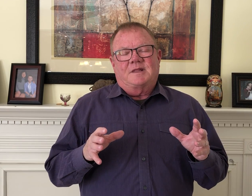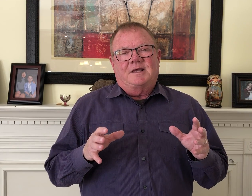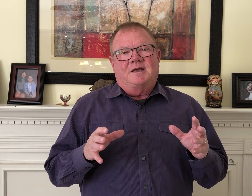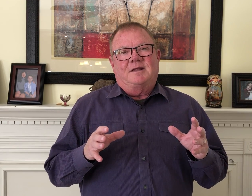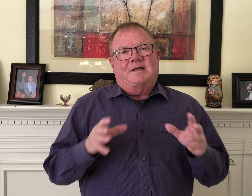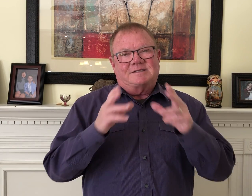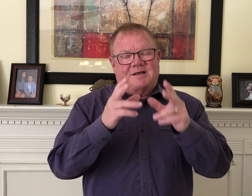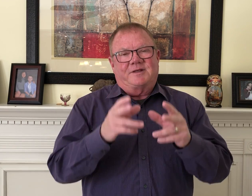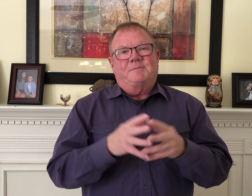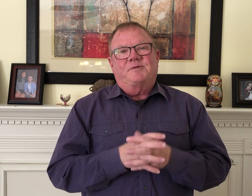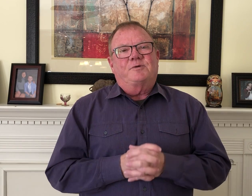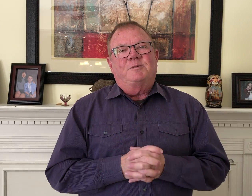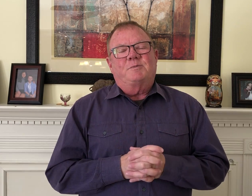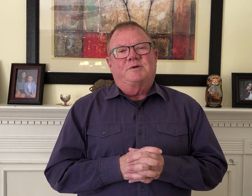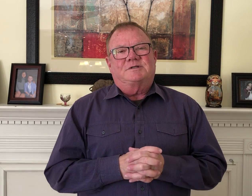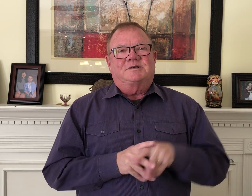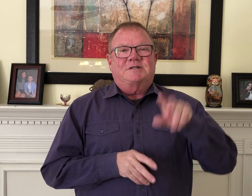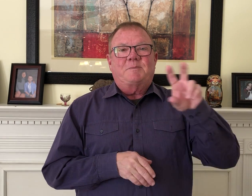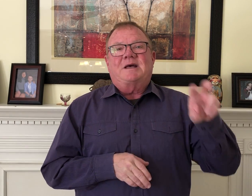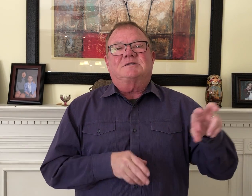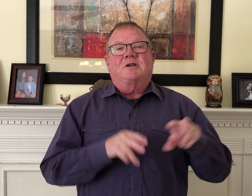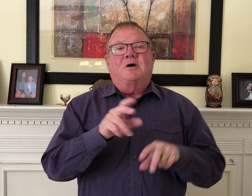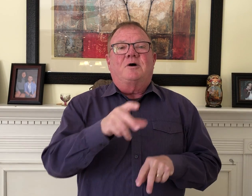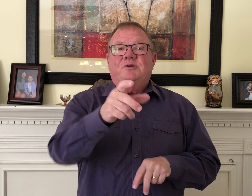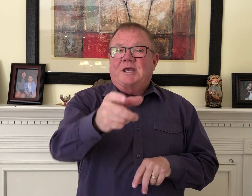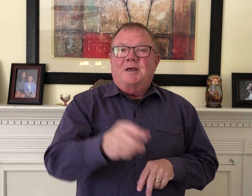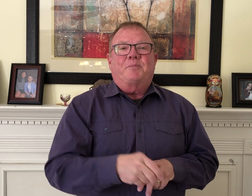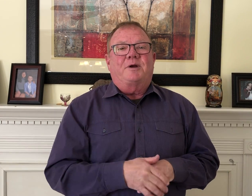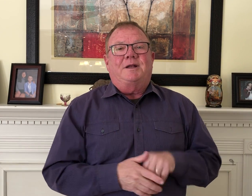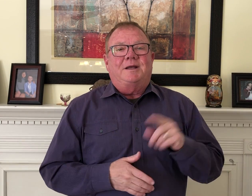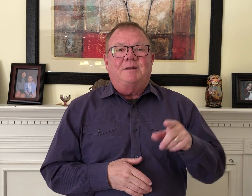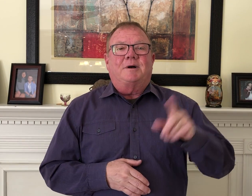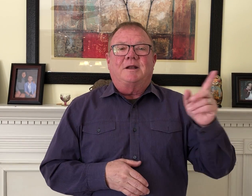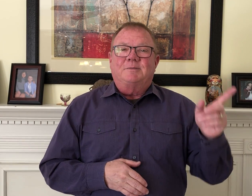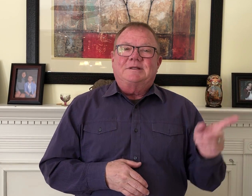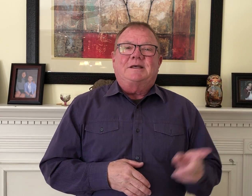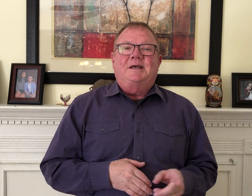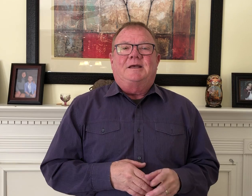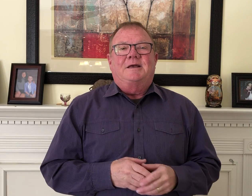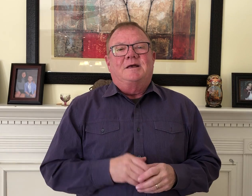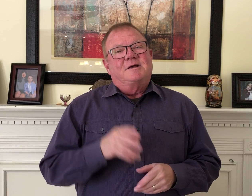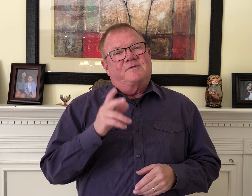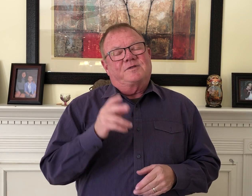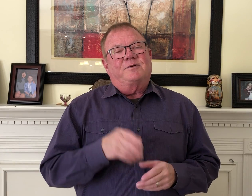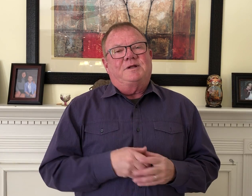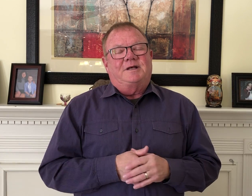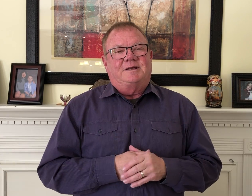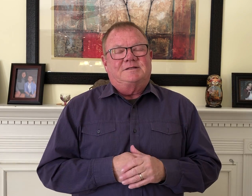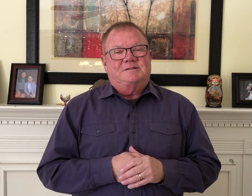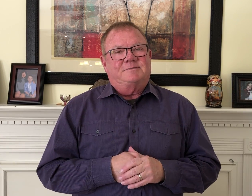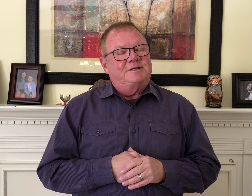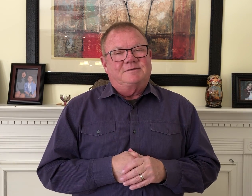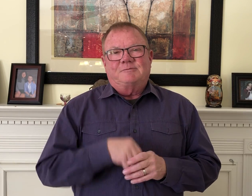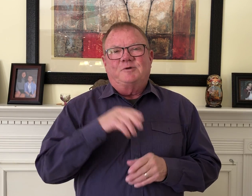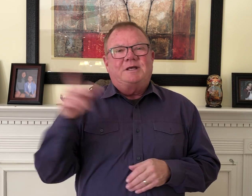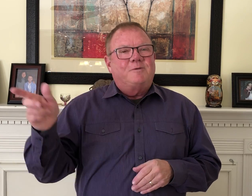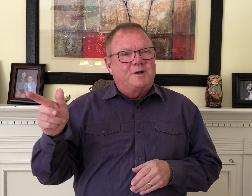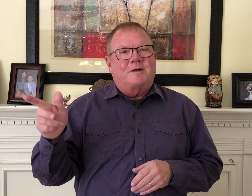And that's how they threw him in prison because they passed the law. You can't pray to anybody but the king for 30 days. But he went